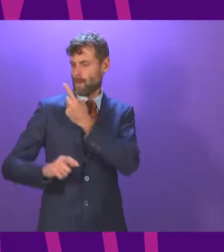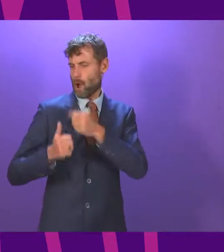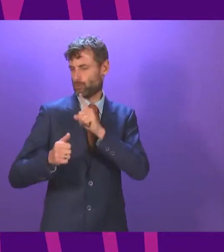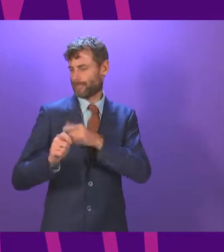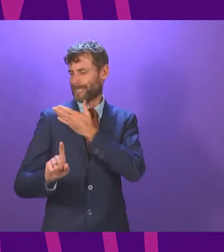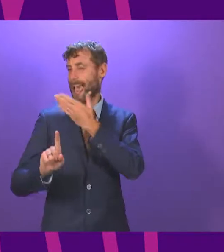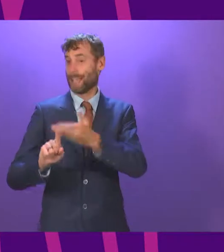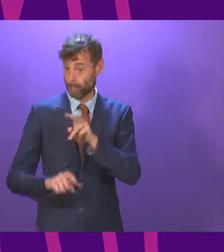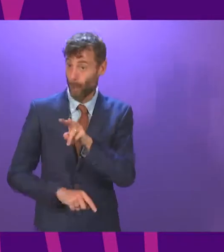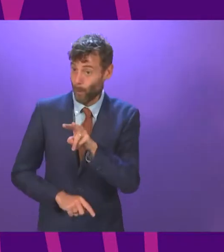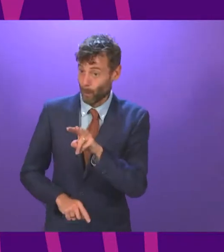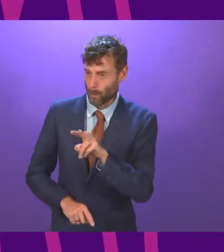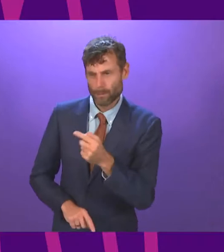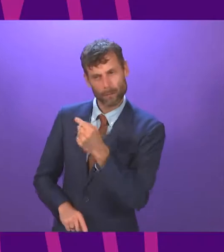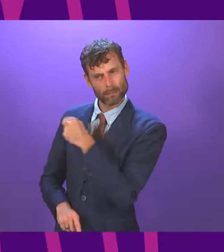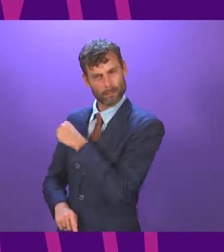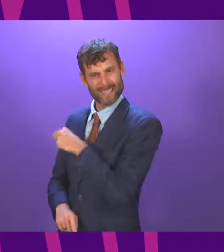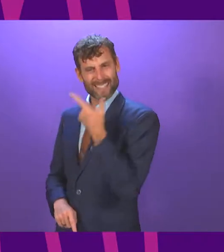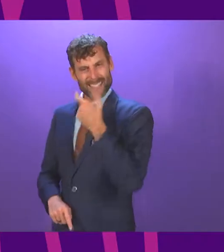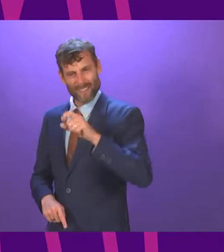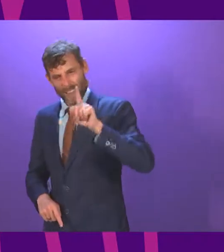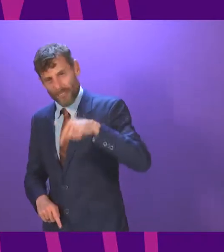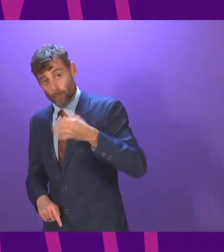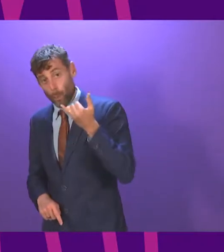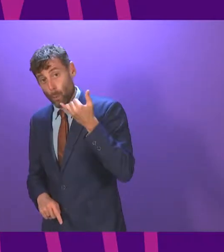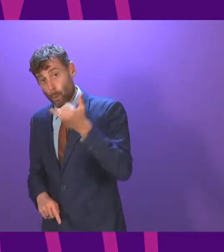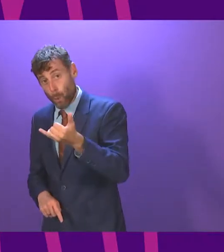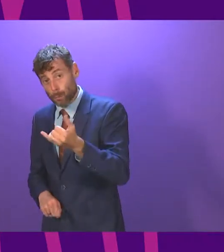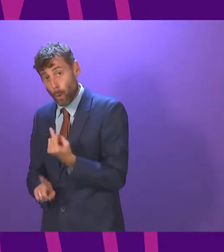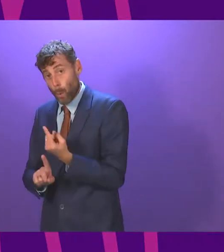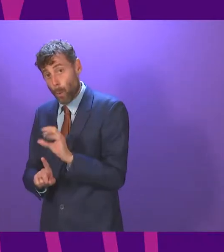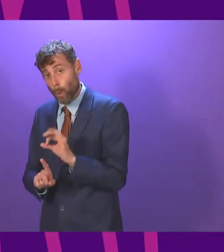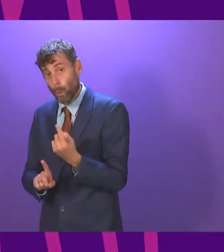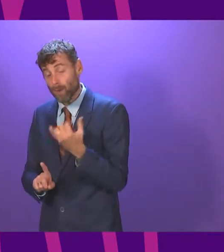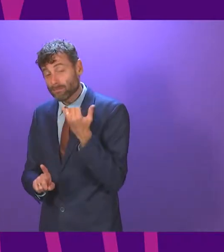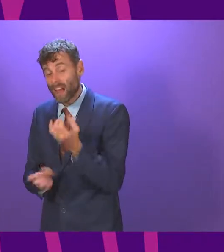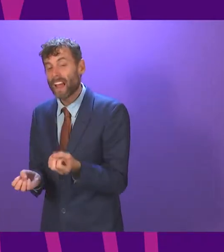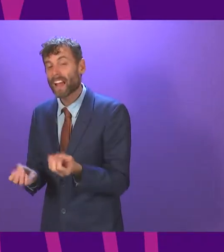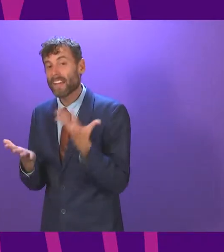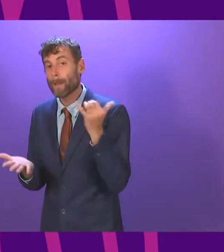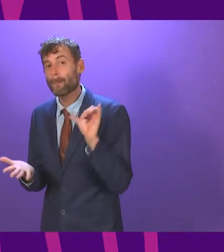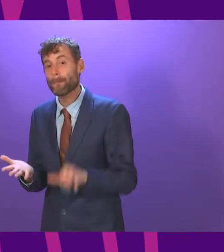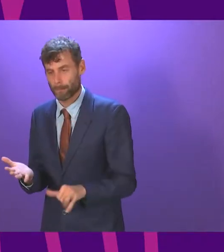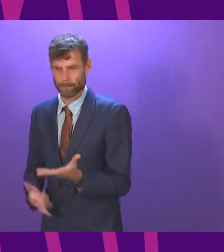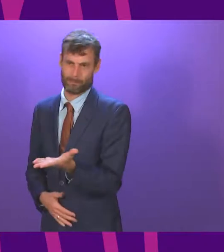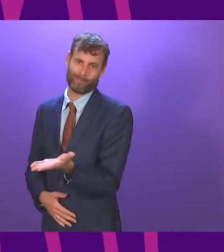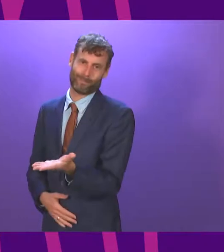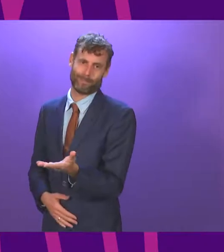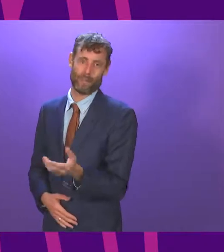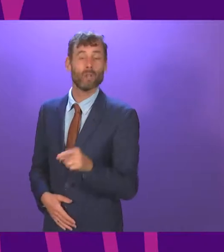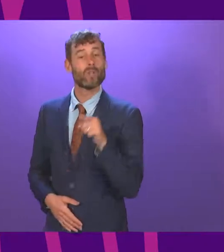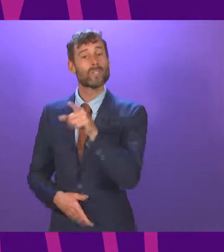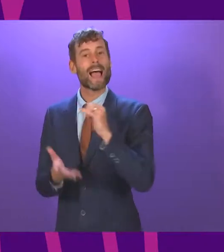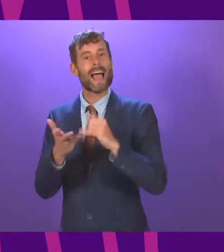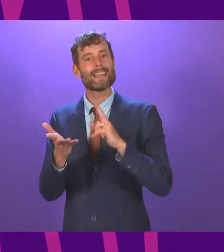more than 70,000 calls to 101 could not get through. So while the SNP wanted today's debate to be an